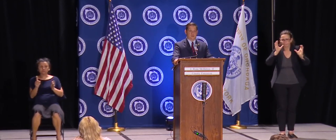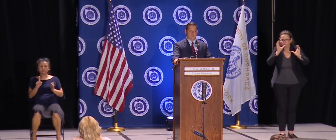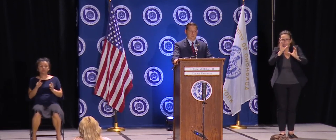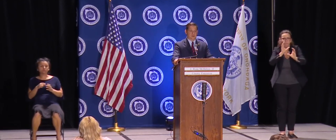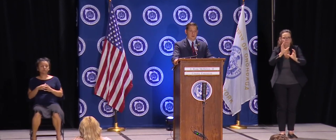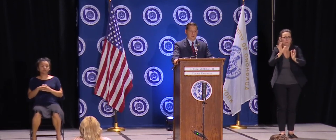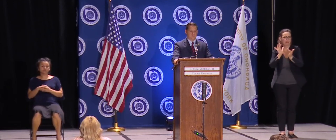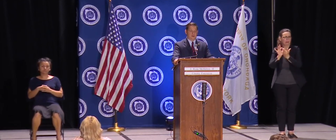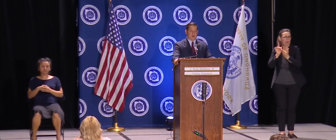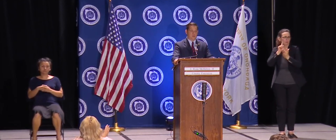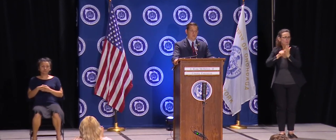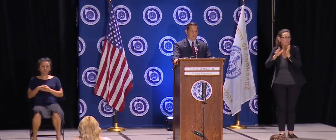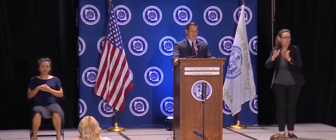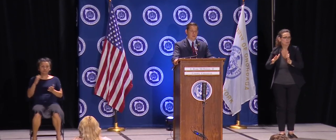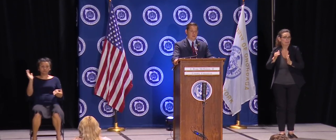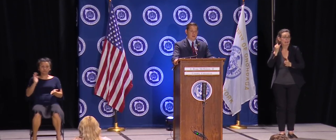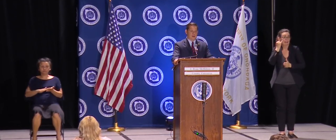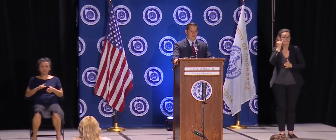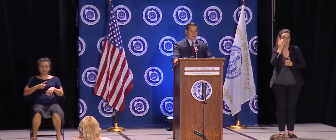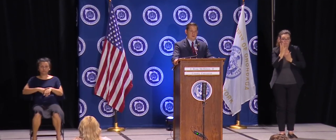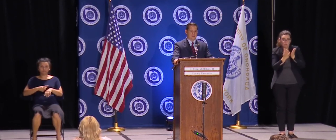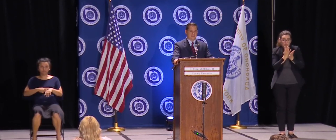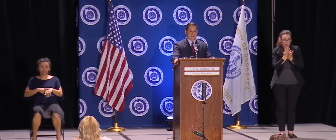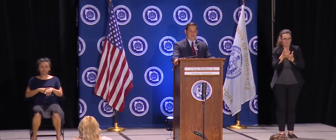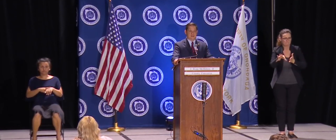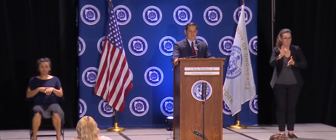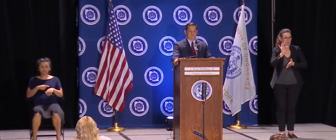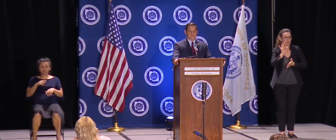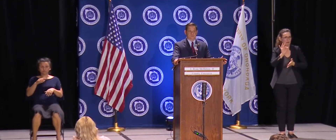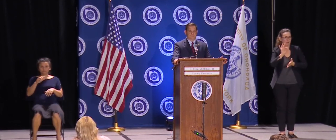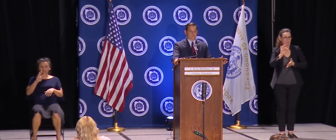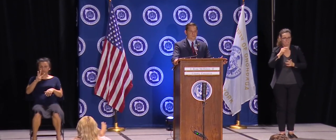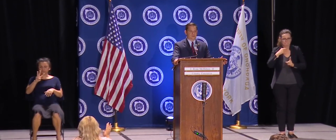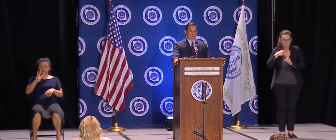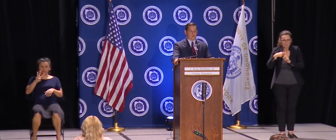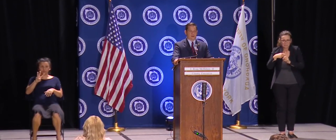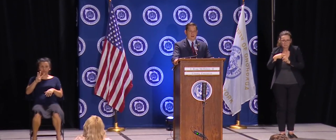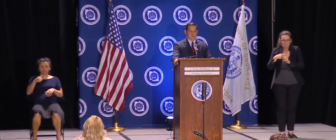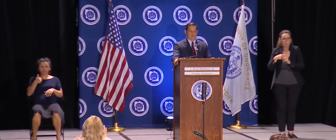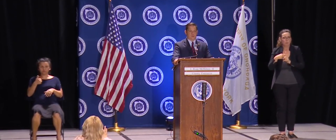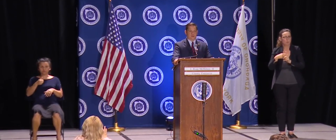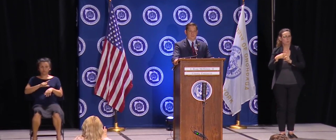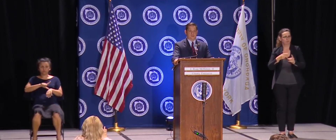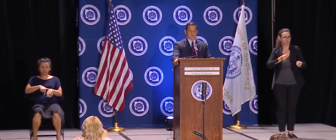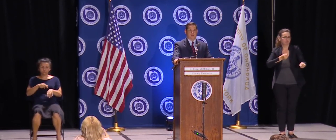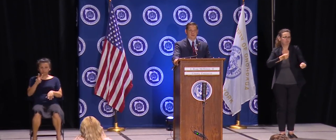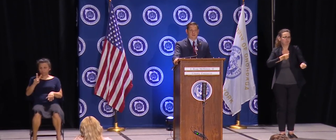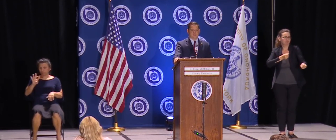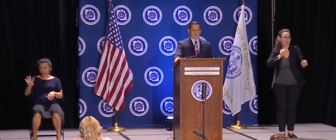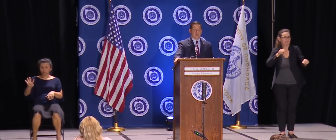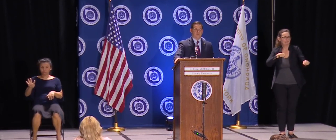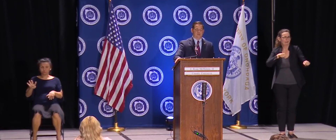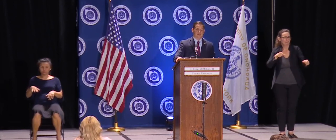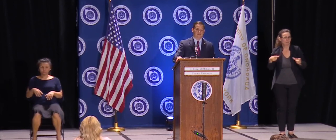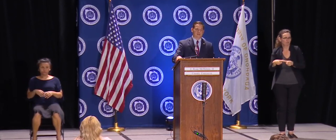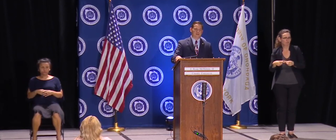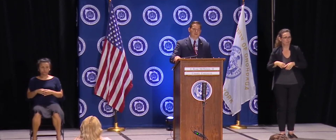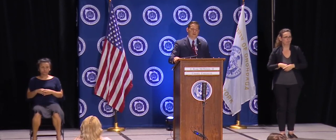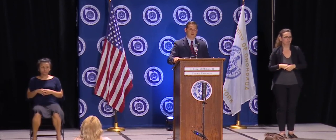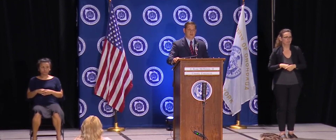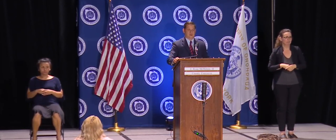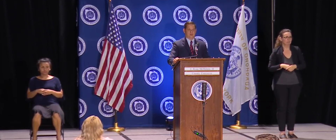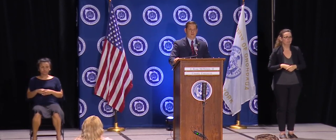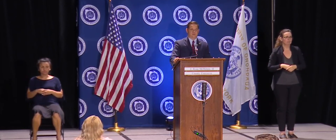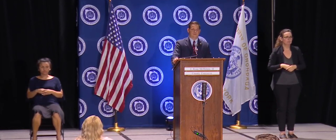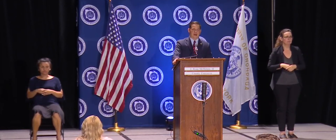hours, it's very helpful. And not that, look, right now we've built up this capacity to do rapid testing